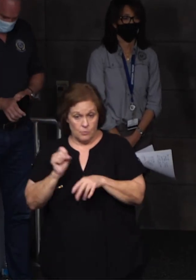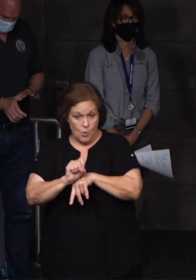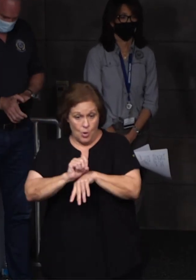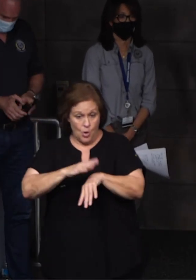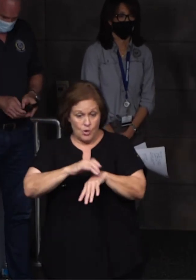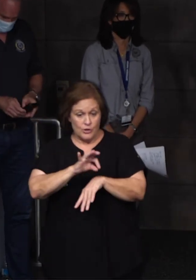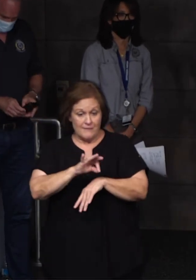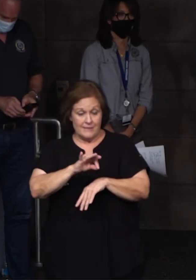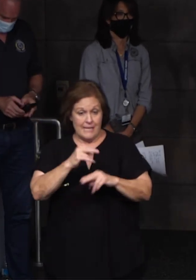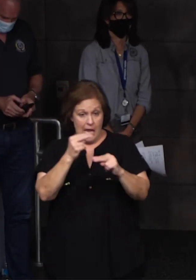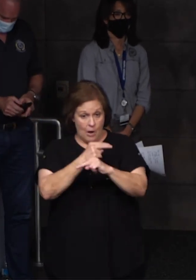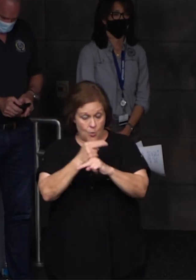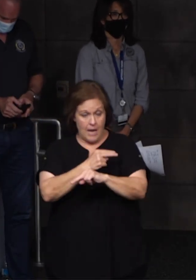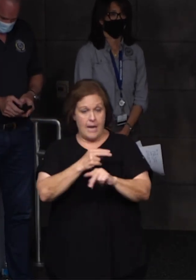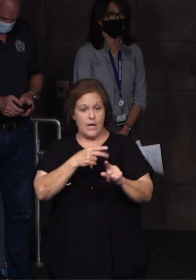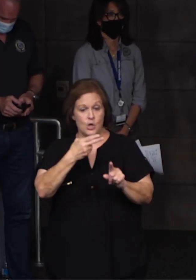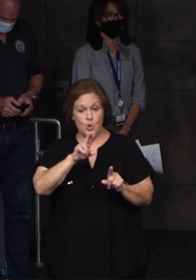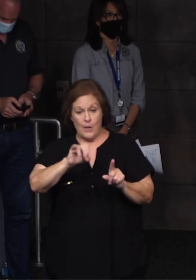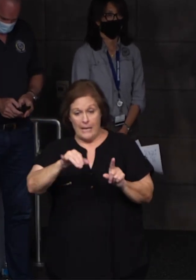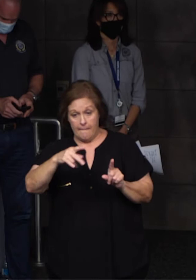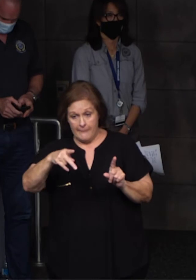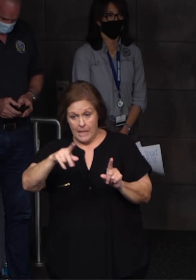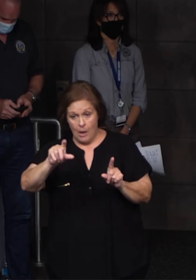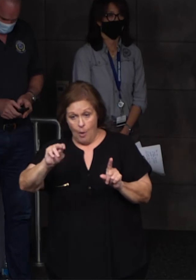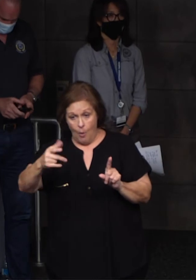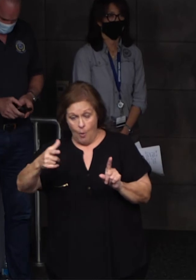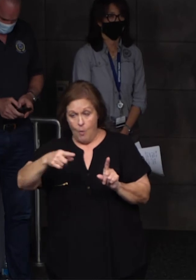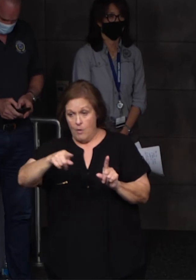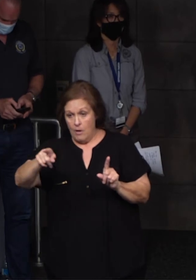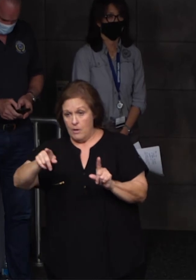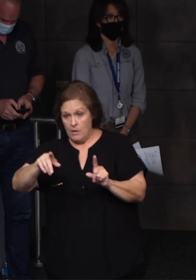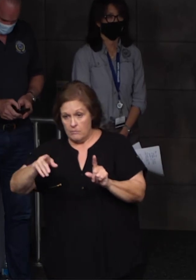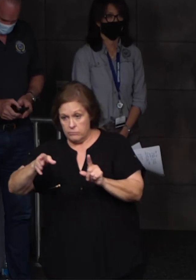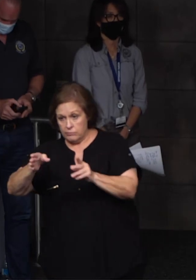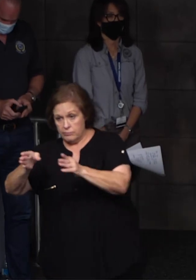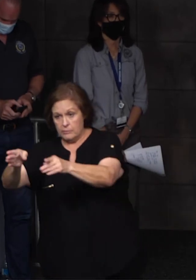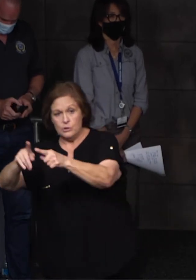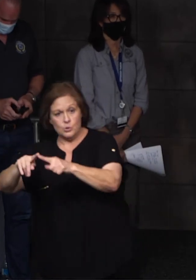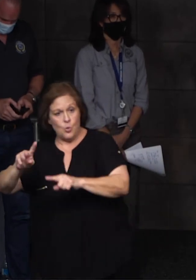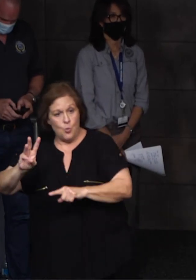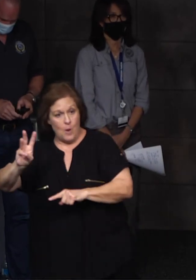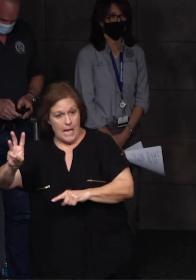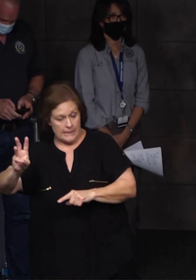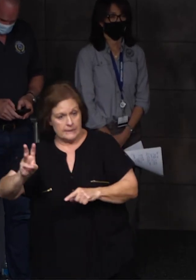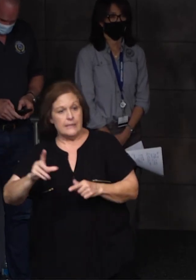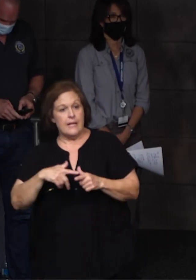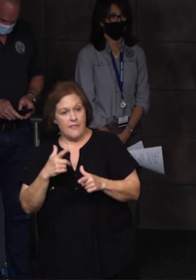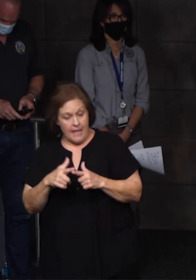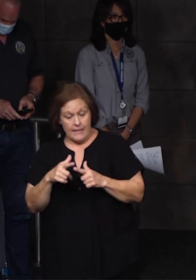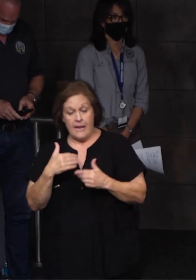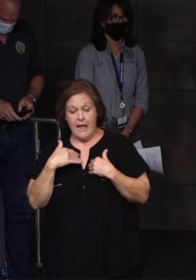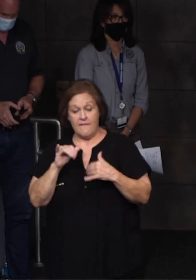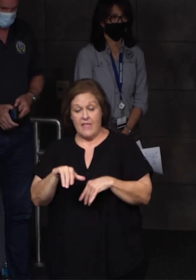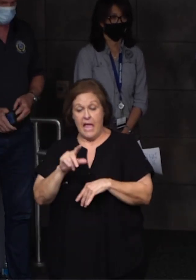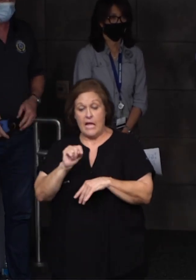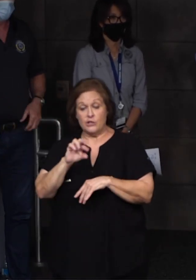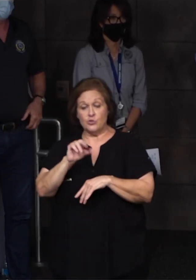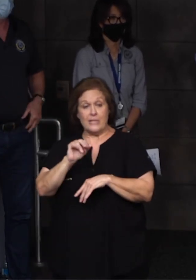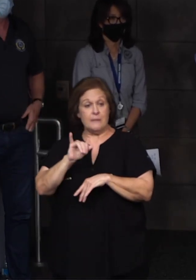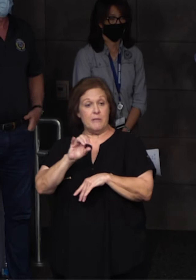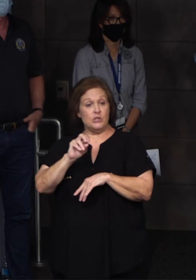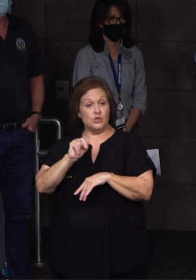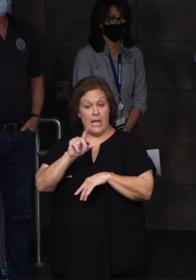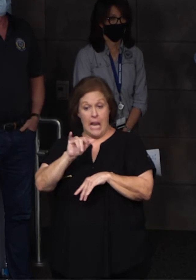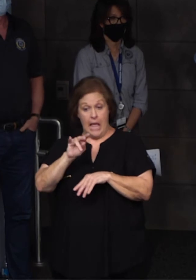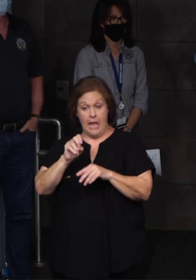Huey P and we're lighting up that as we work our way towards the west and ultimately have that transmission line connected to nine-mile,